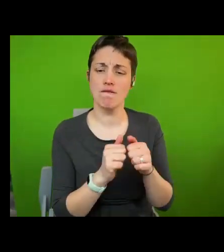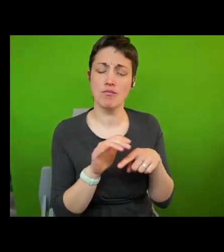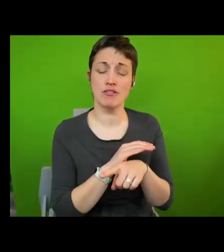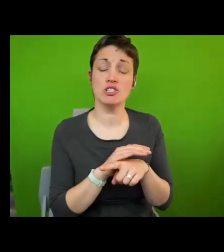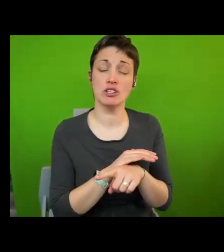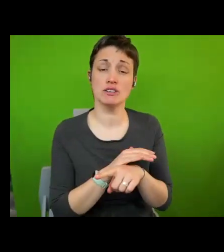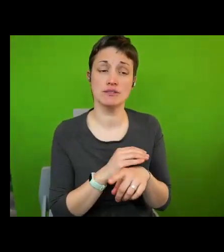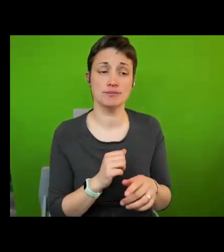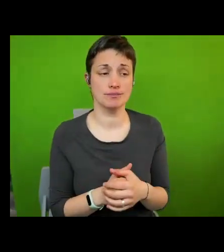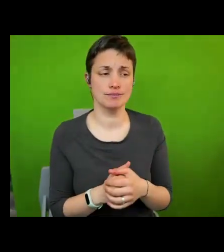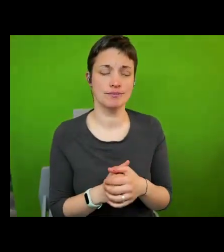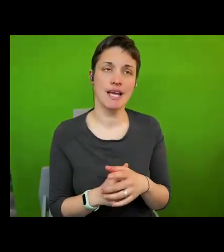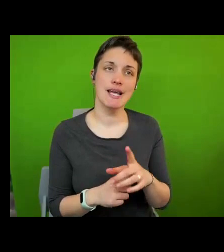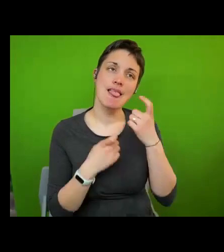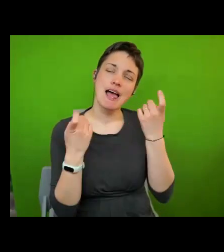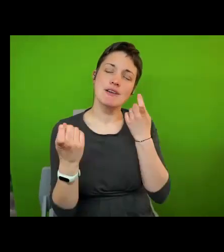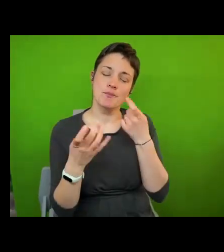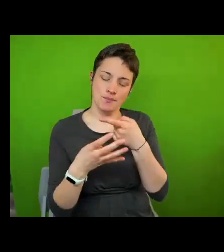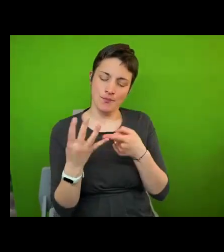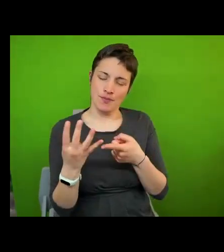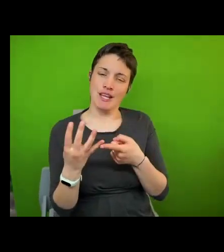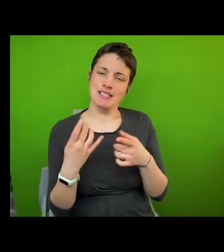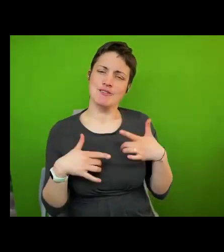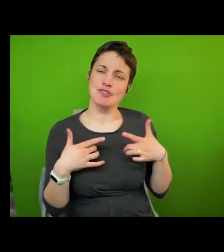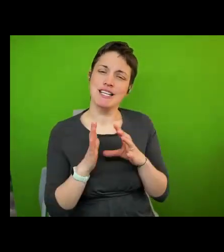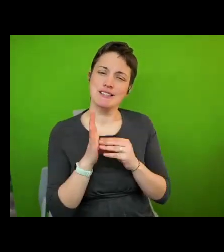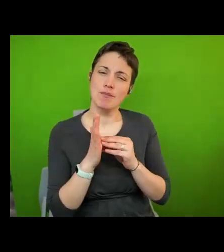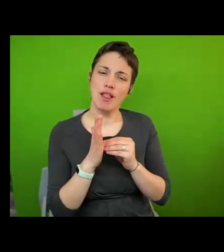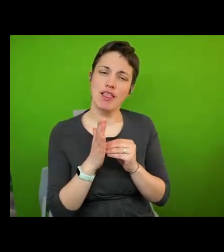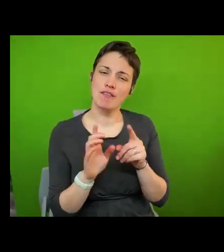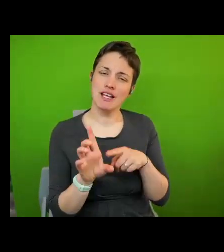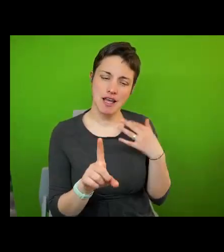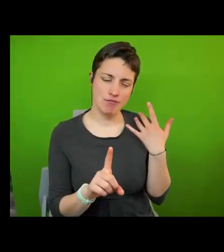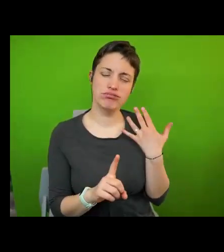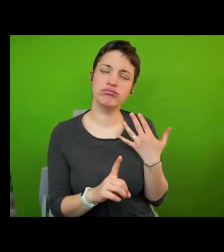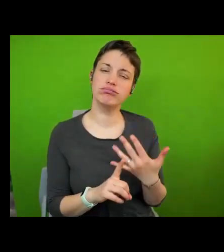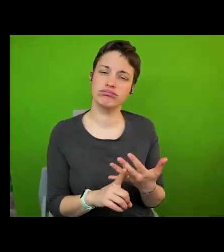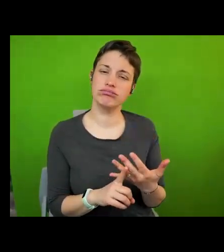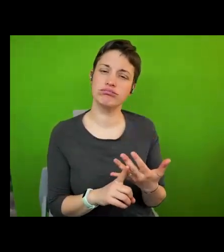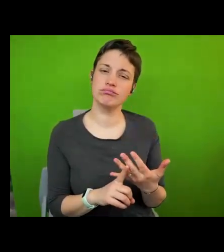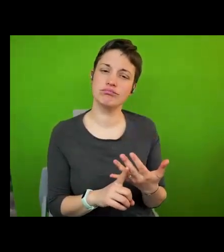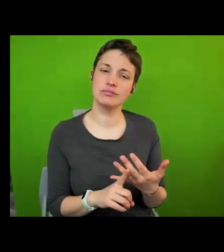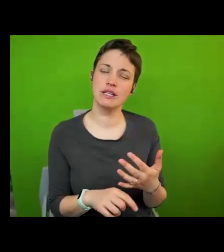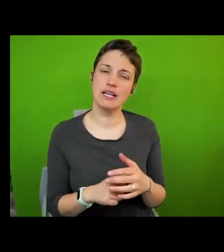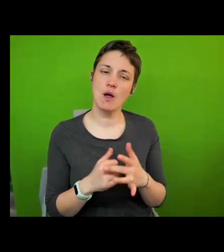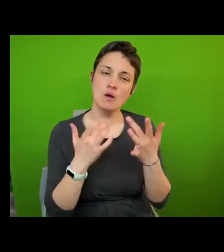i think these are interesting examples of the past years um which demonstrate